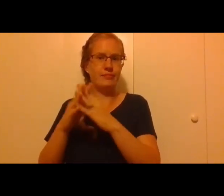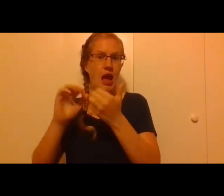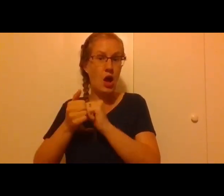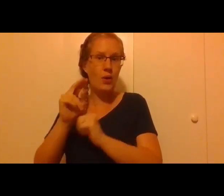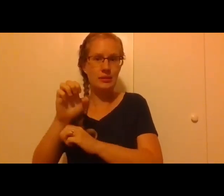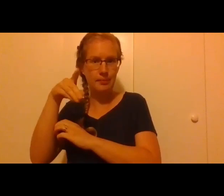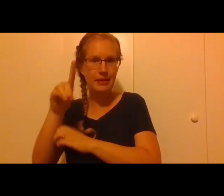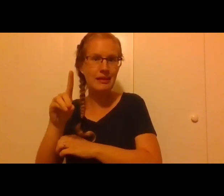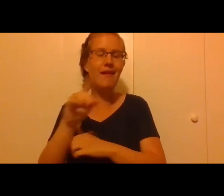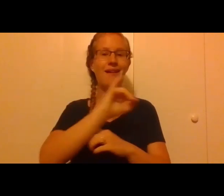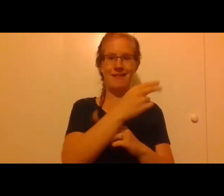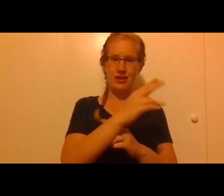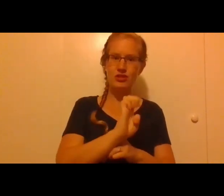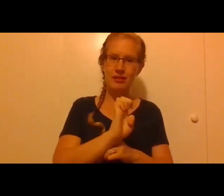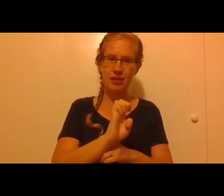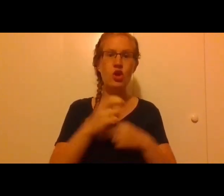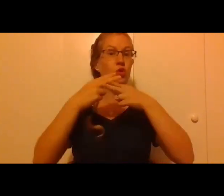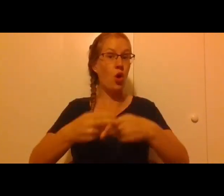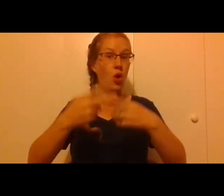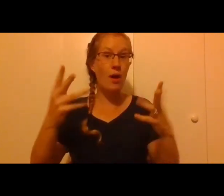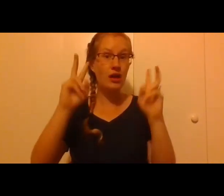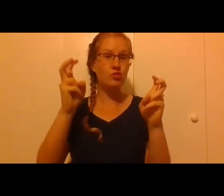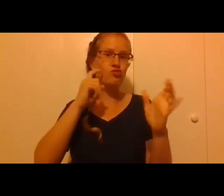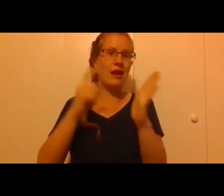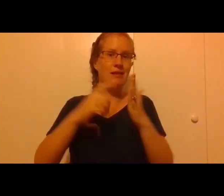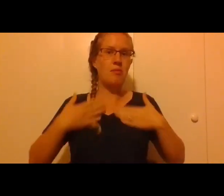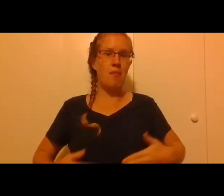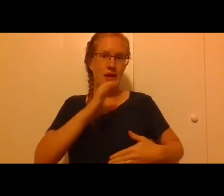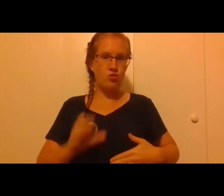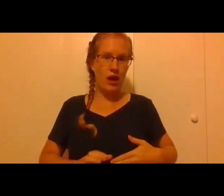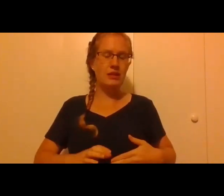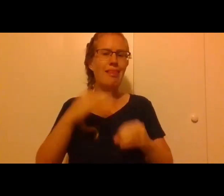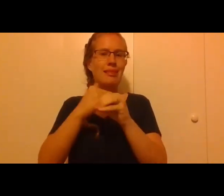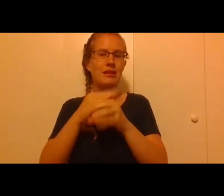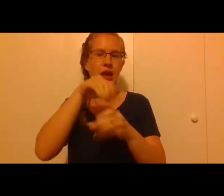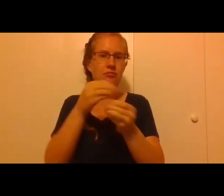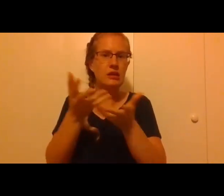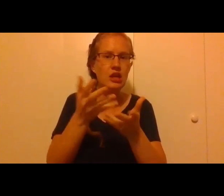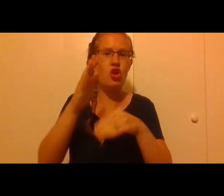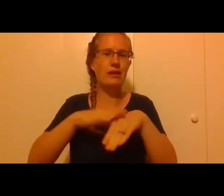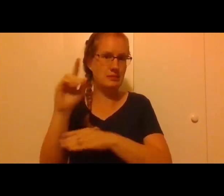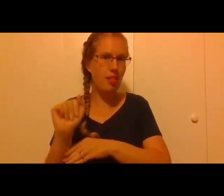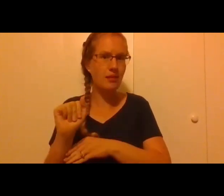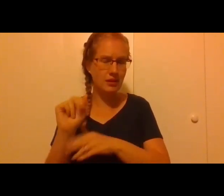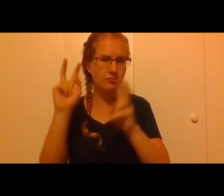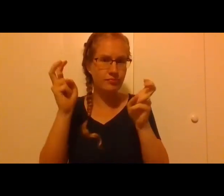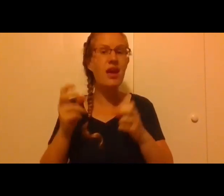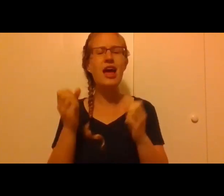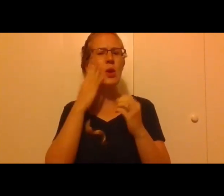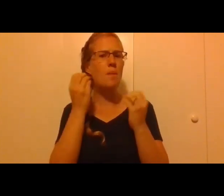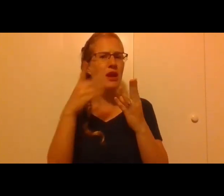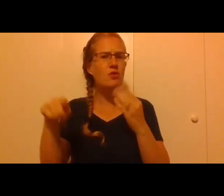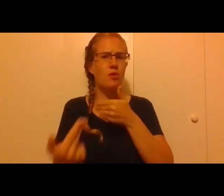Institute for Human Ecology, which was called Recognizing the Body of Christ, A Theological Engagement on Disability. I know that a lot of you who are participating